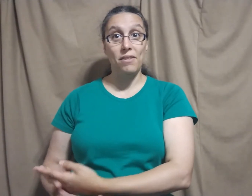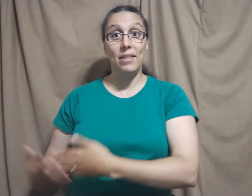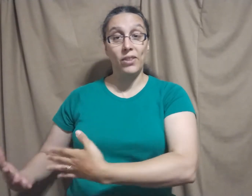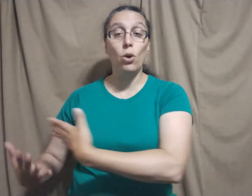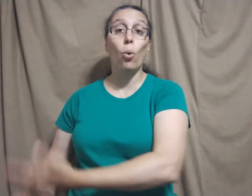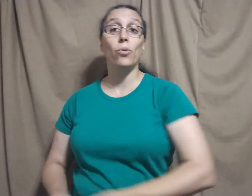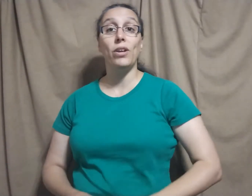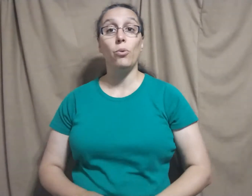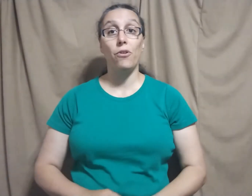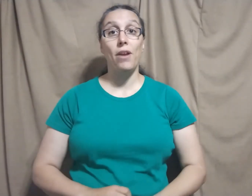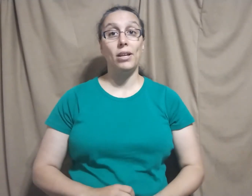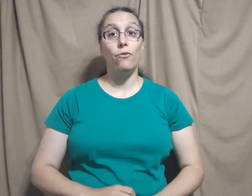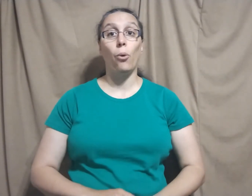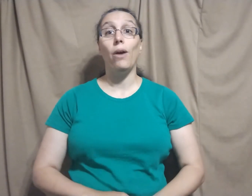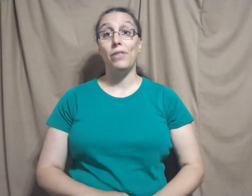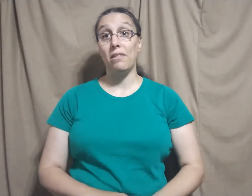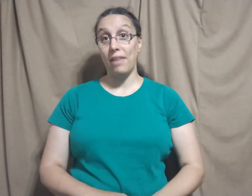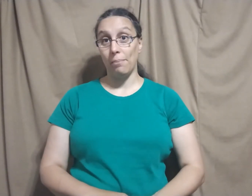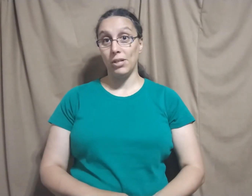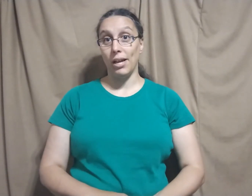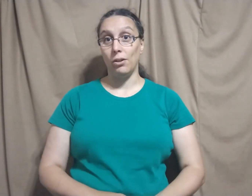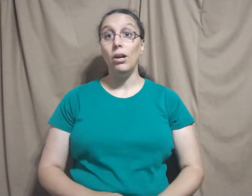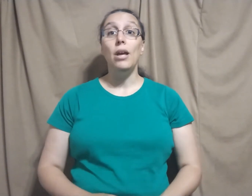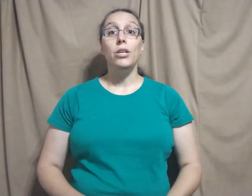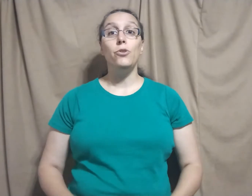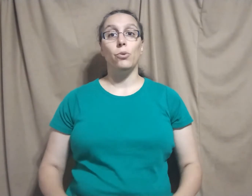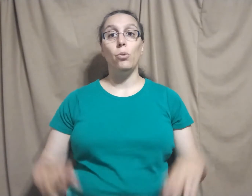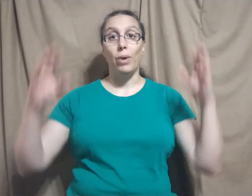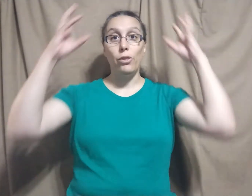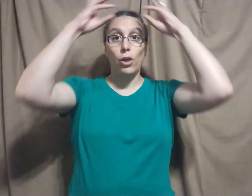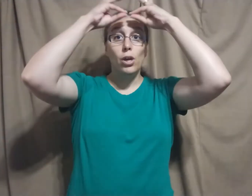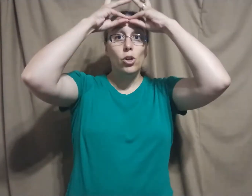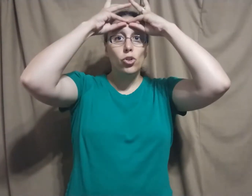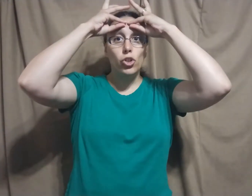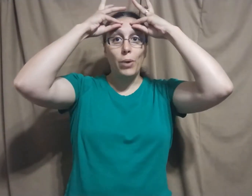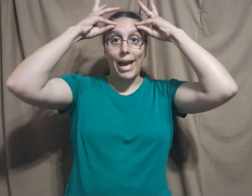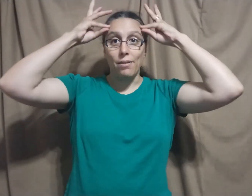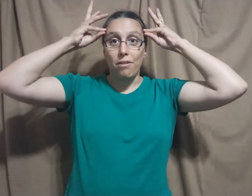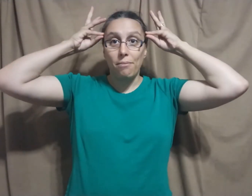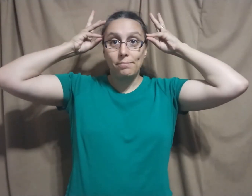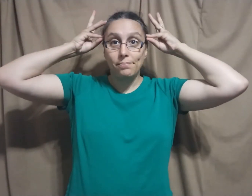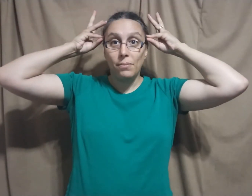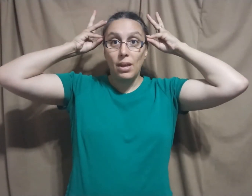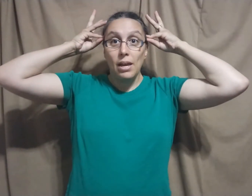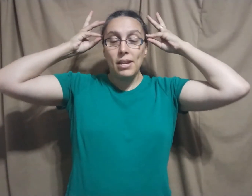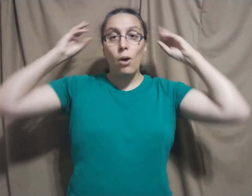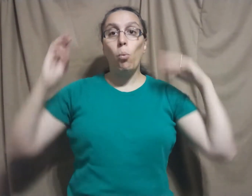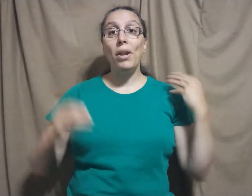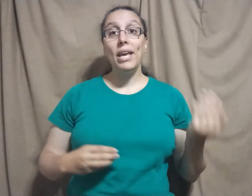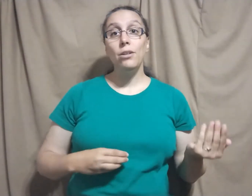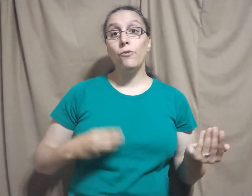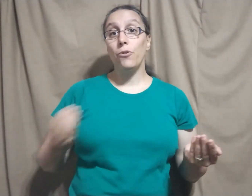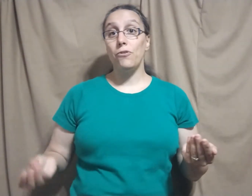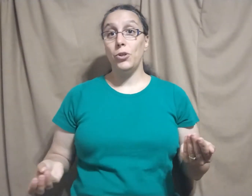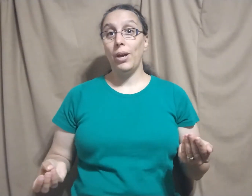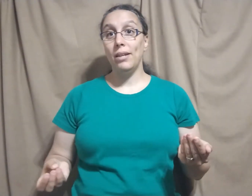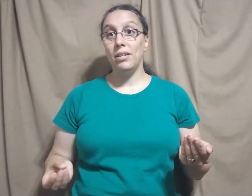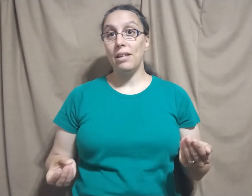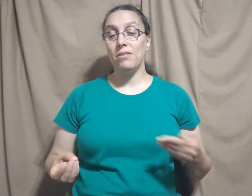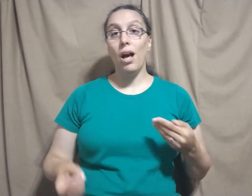in the court that you are signing for of the same title, you do it with two hands. Now, one-handed versus two-handed is not